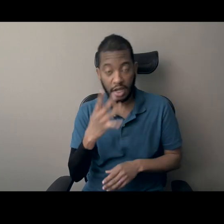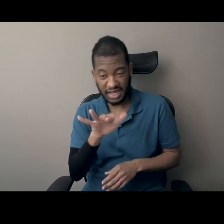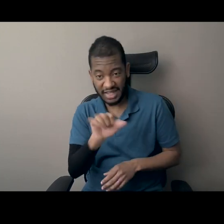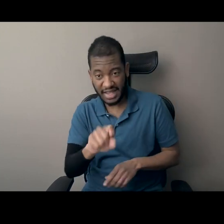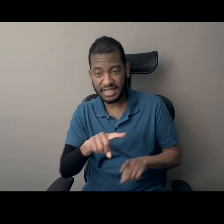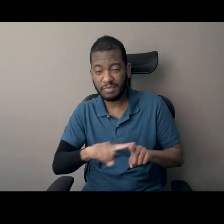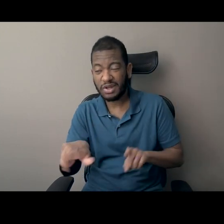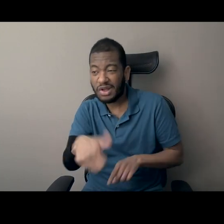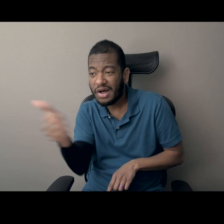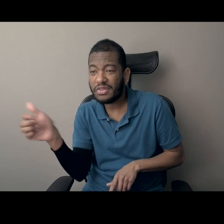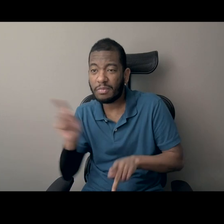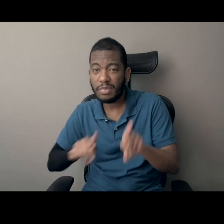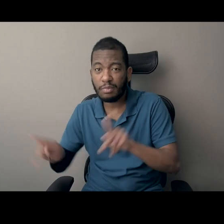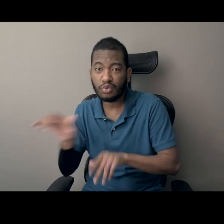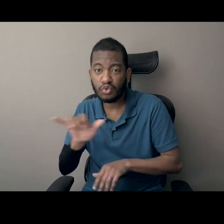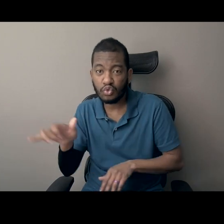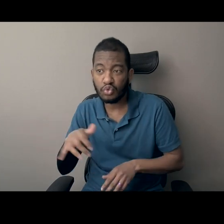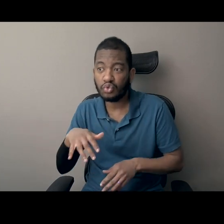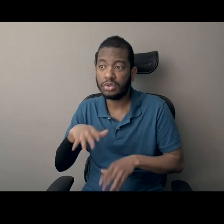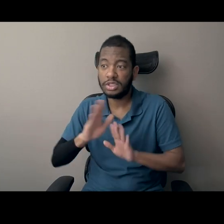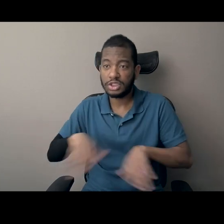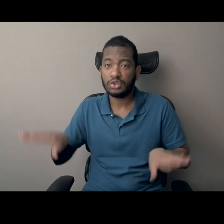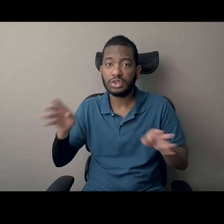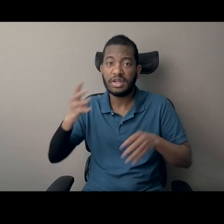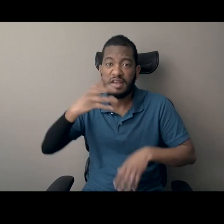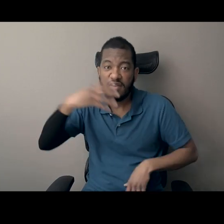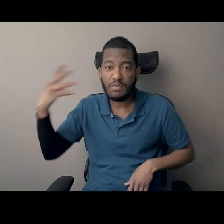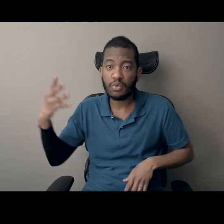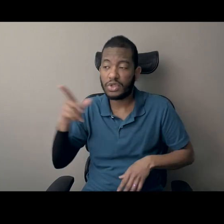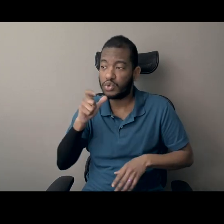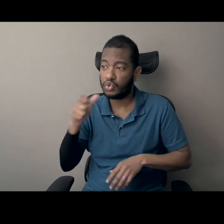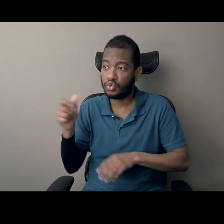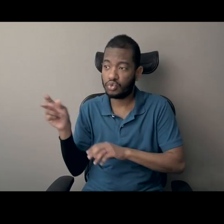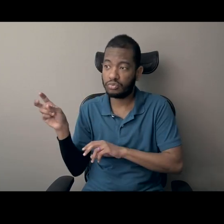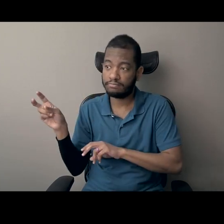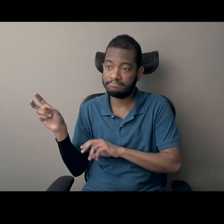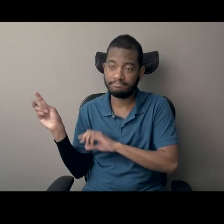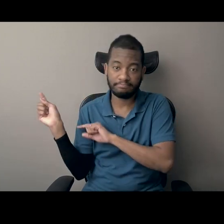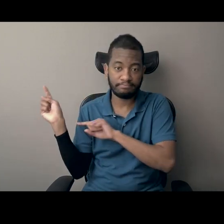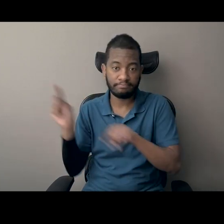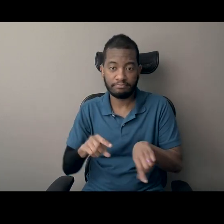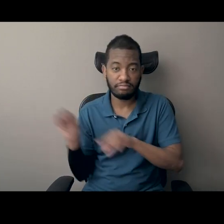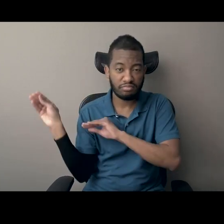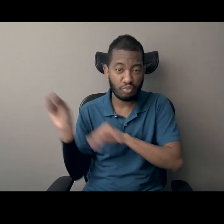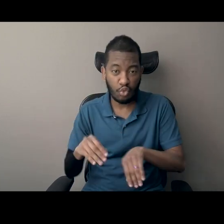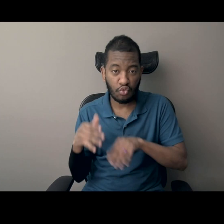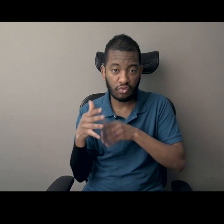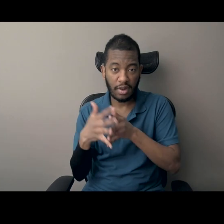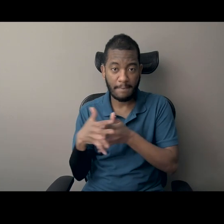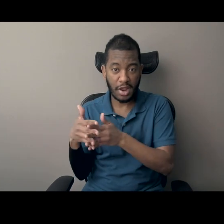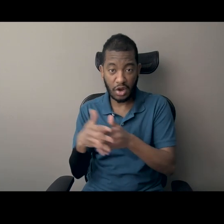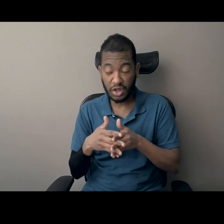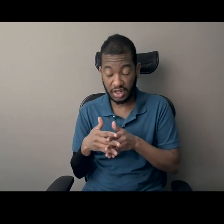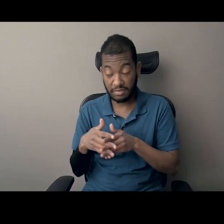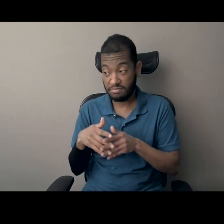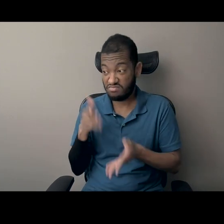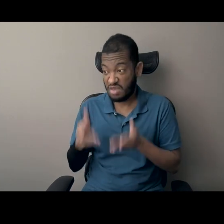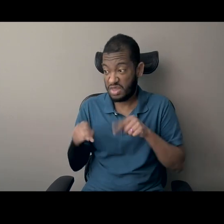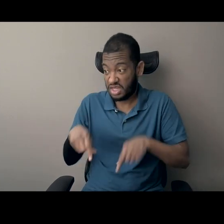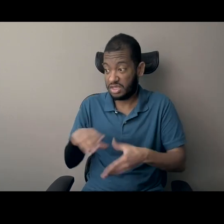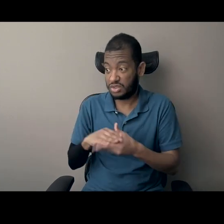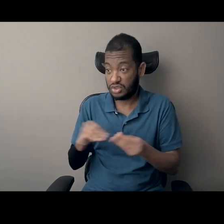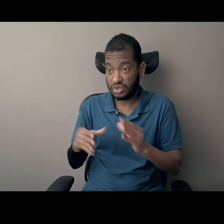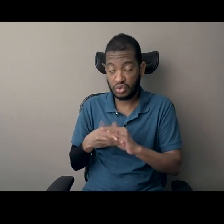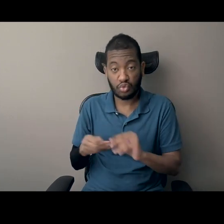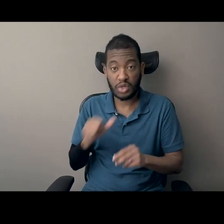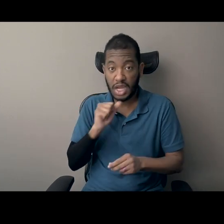immigrants that come to America, this is not a story that's a part of their family's history. And so, um, and so